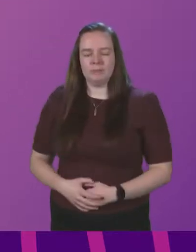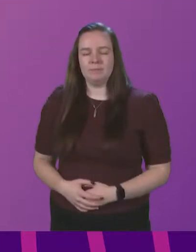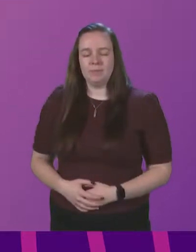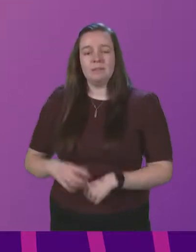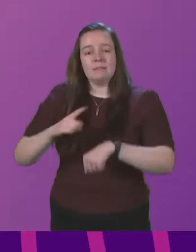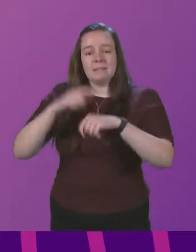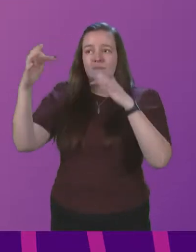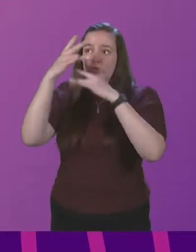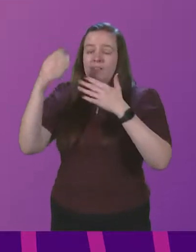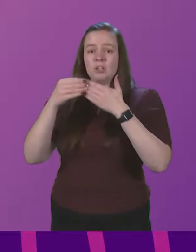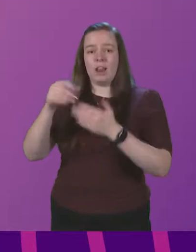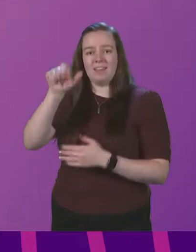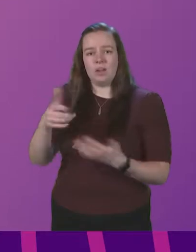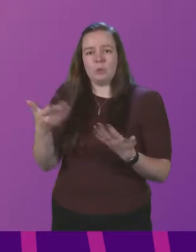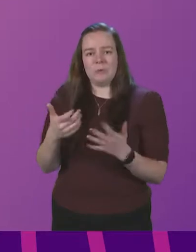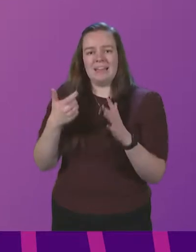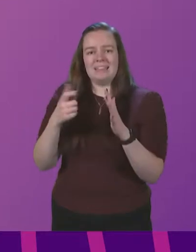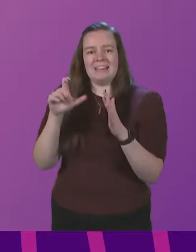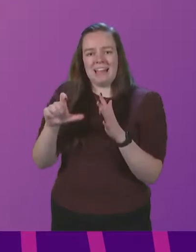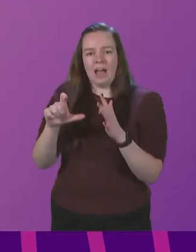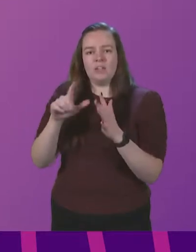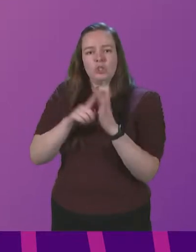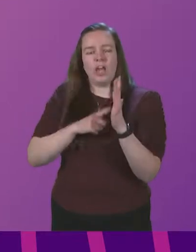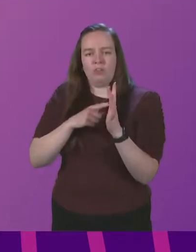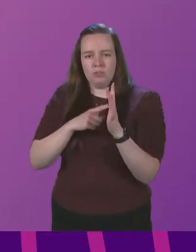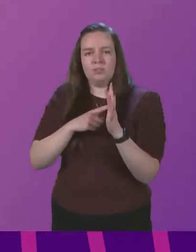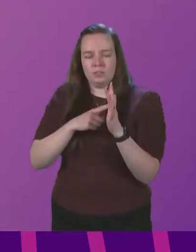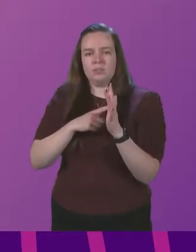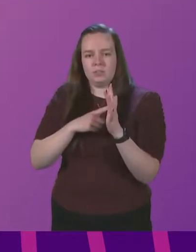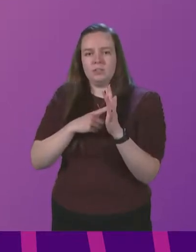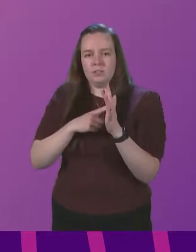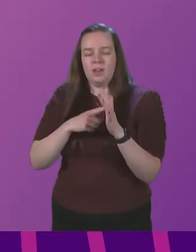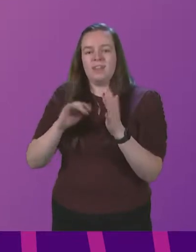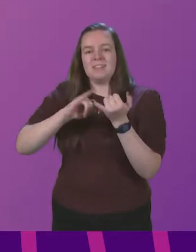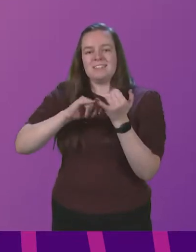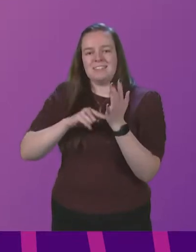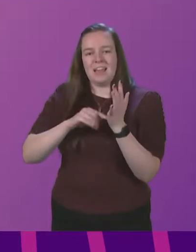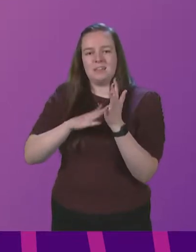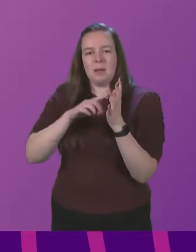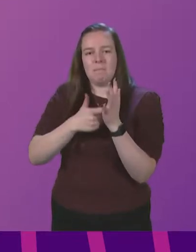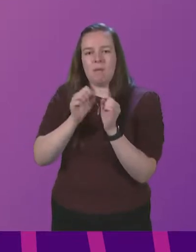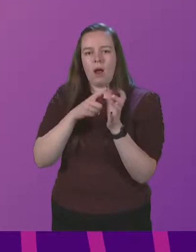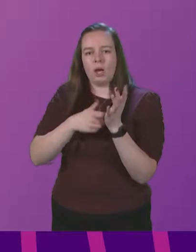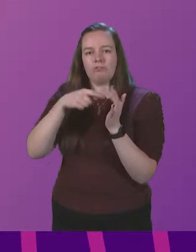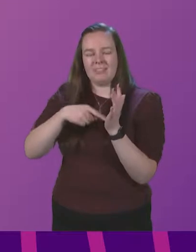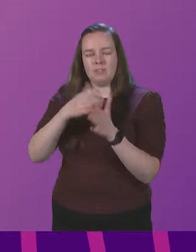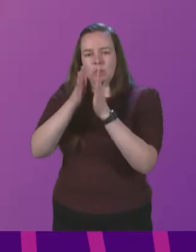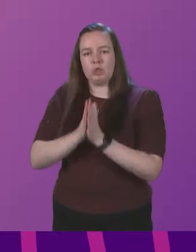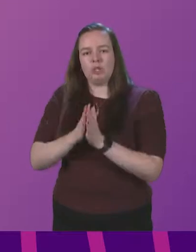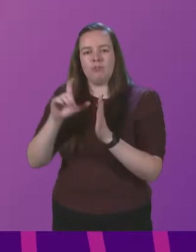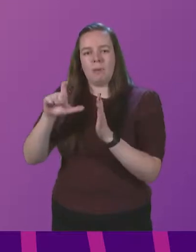Time for Reflection leader today is Canon Gerard Tartaglia, our Holy Redeemers and St Margaret's Church, White Crook, Clydebank.